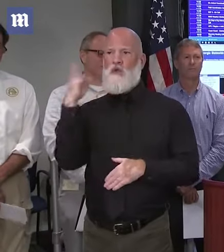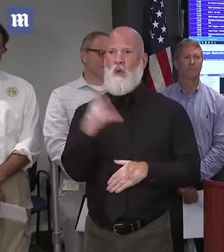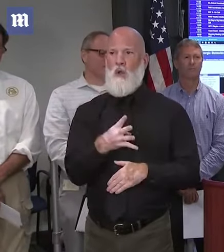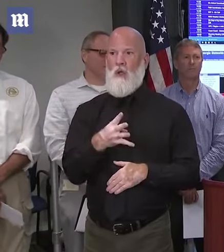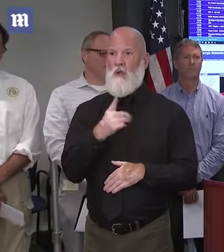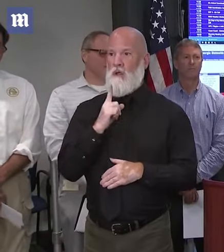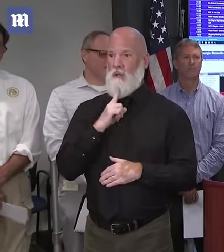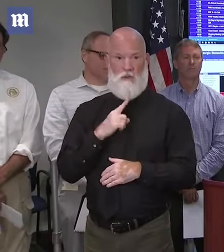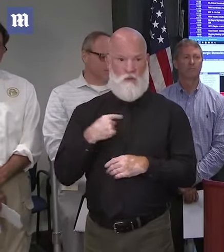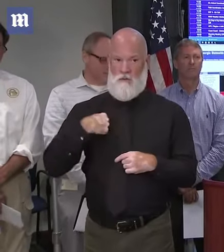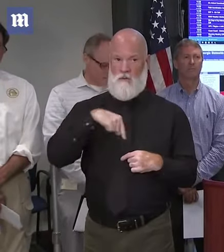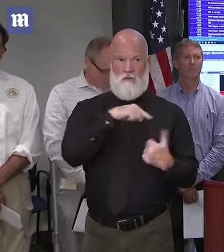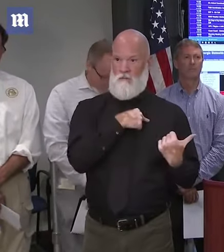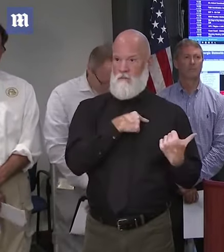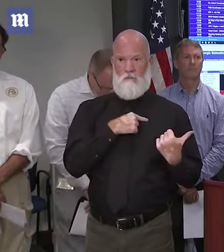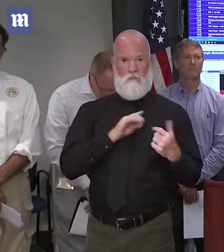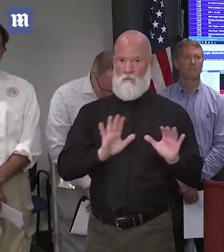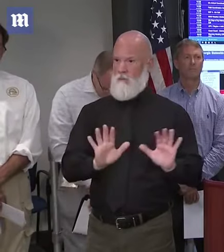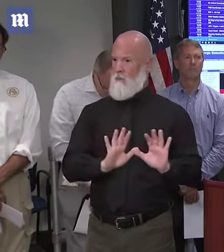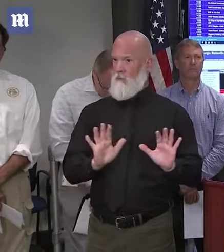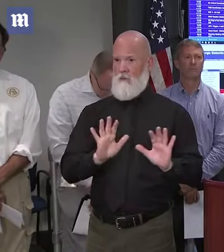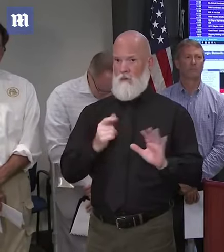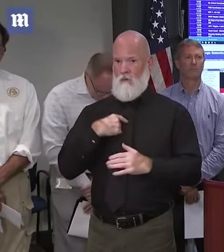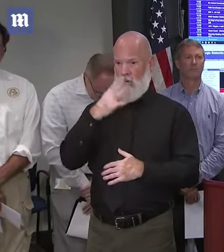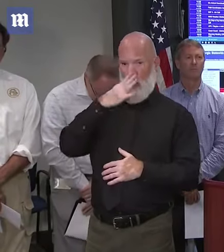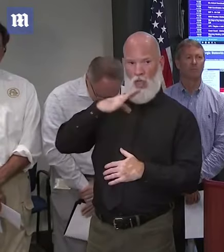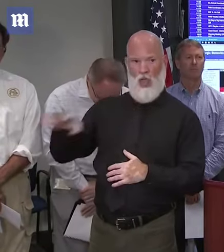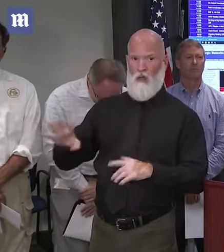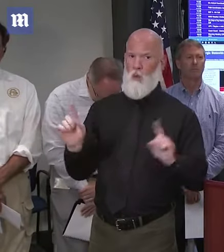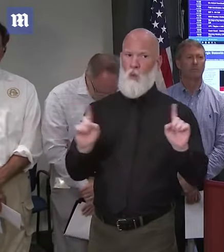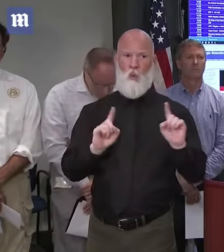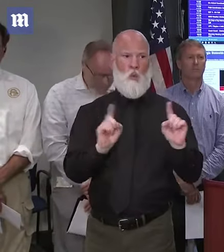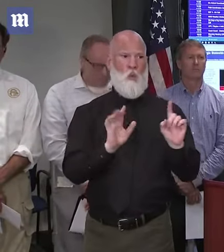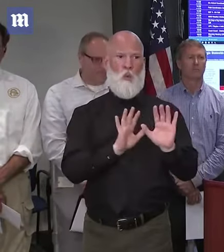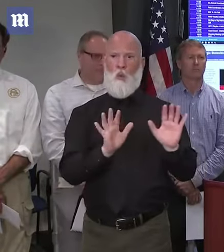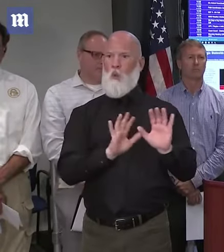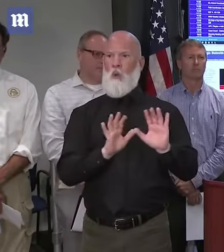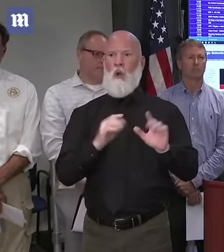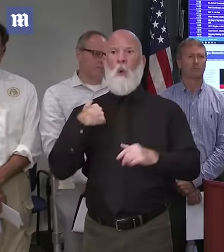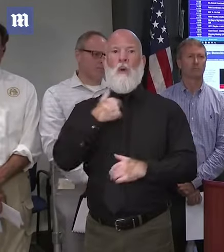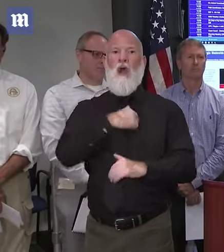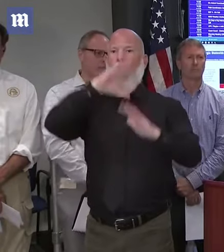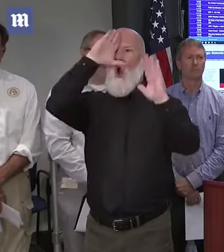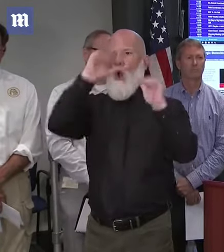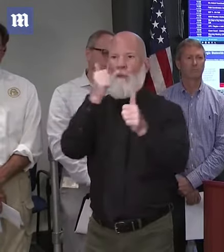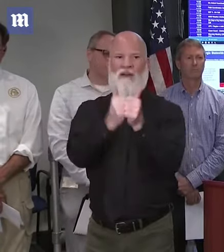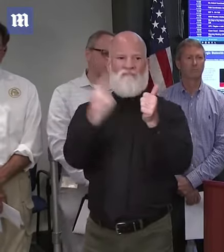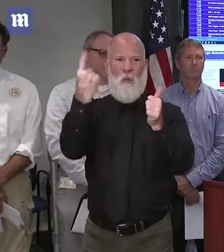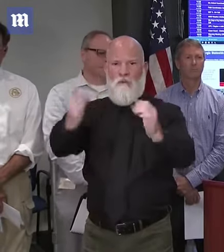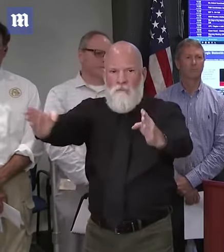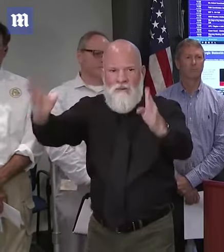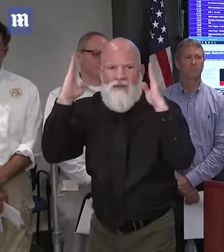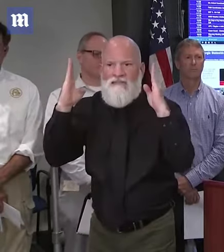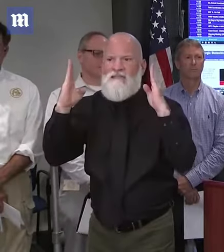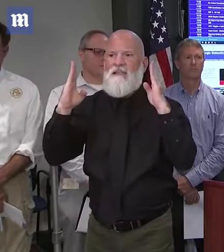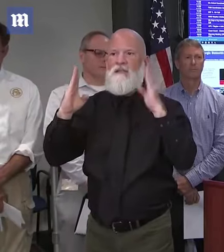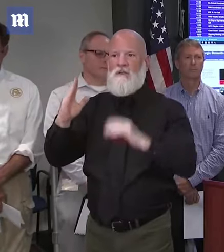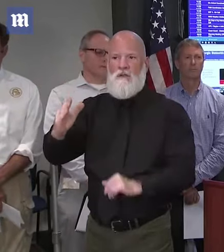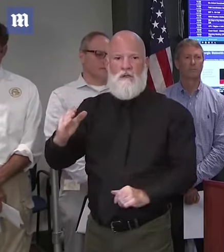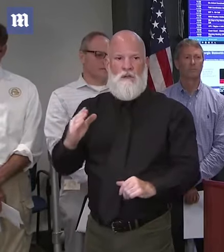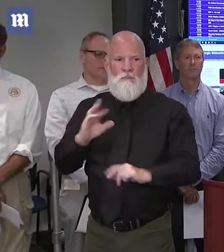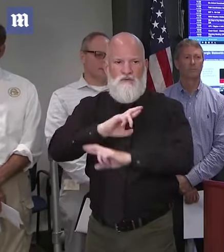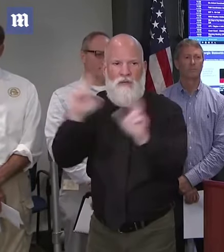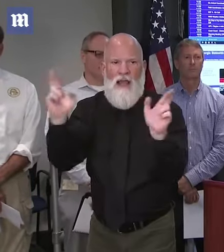say that this is a serious matter, people hopefully will take us seriously in that regard. We obviously are